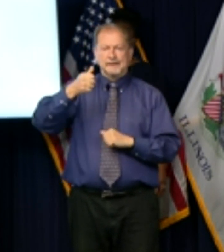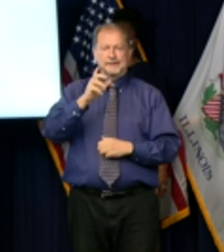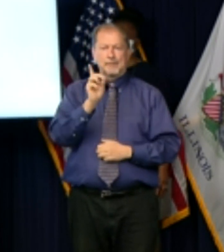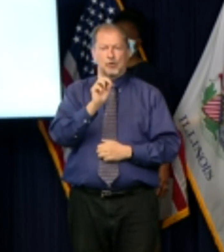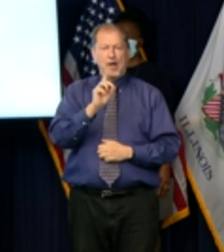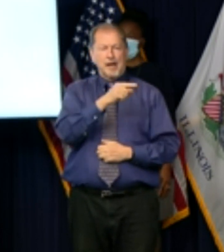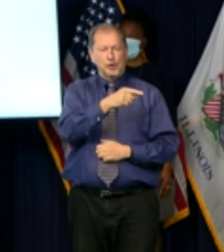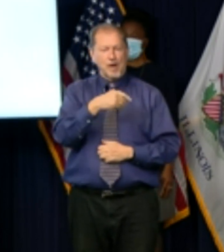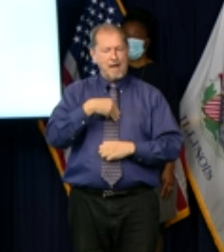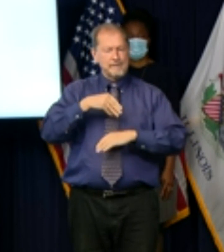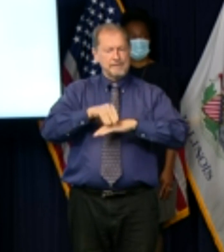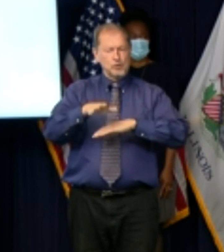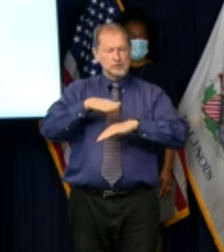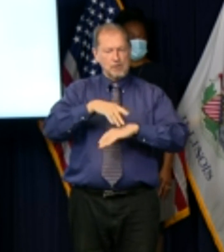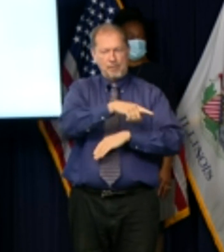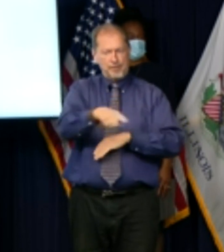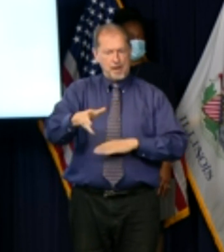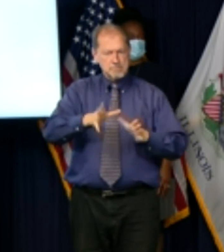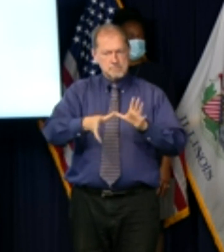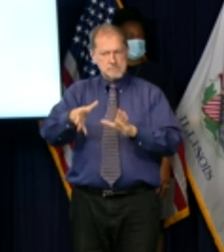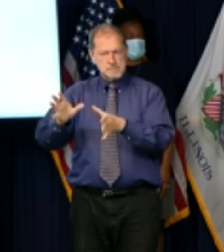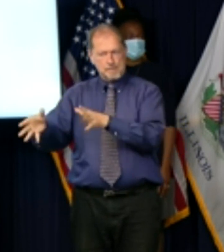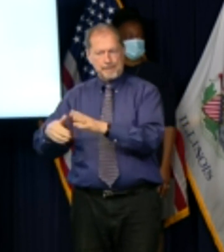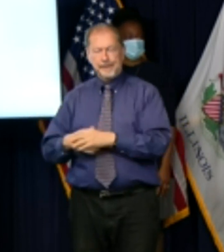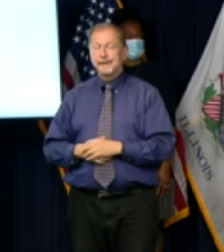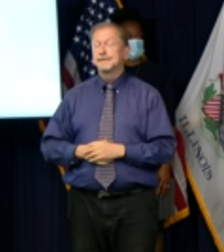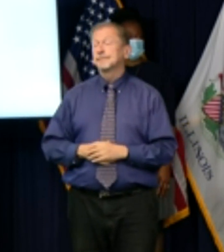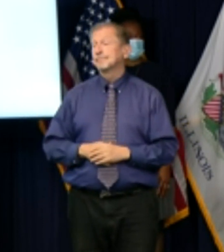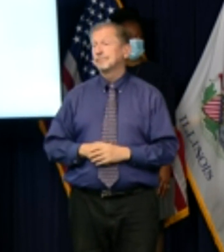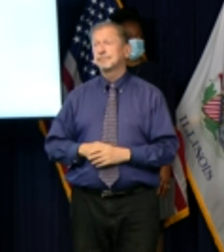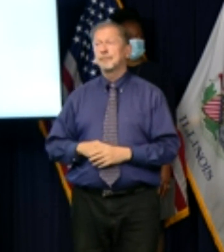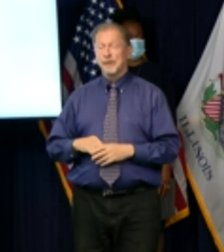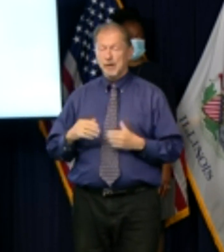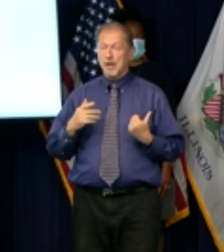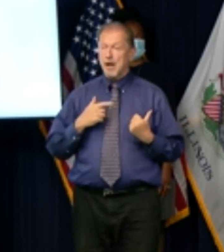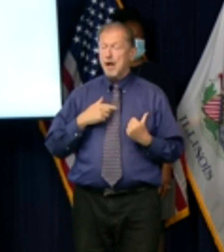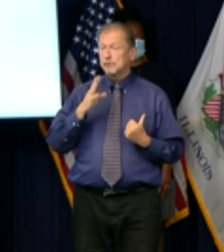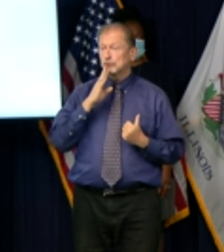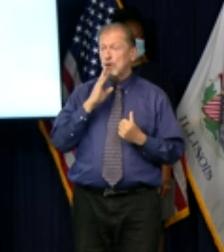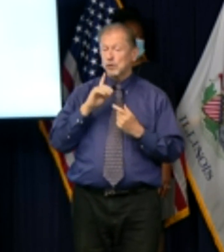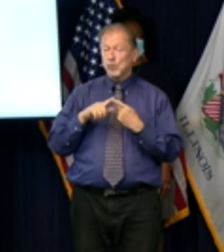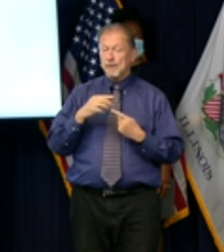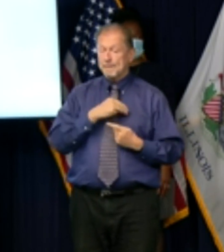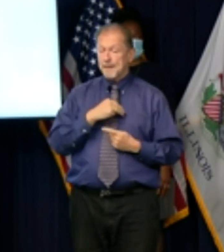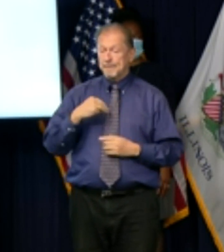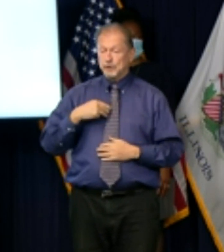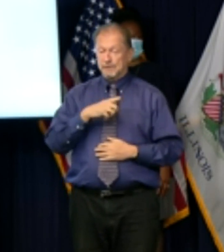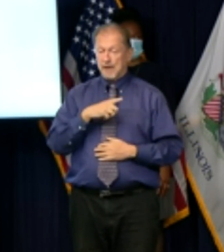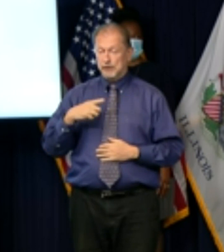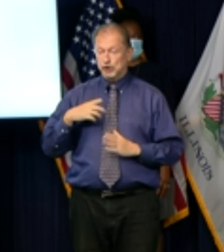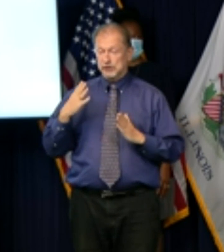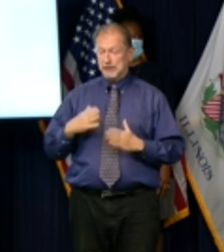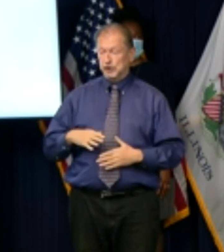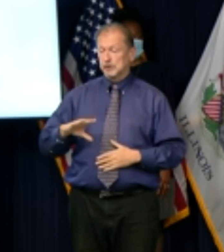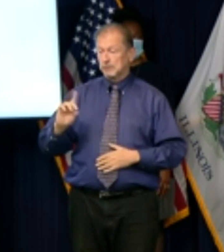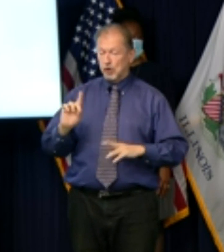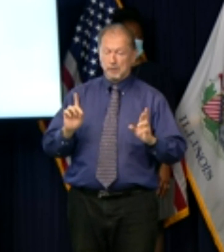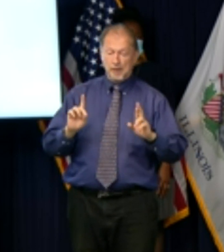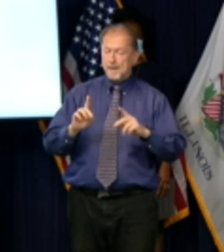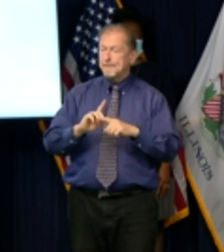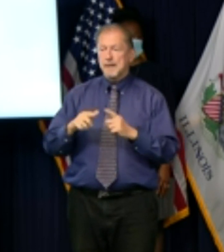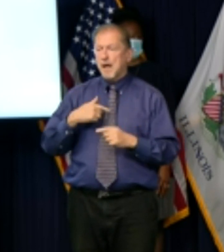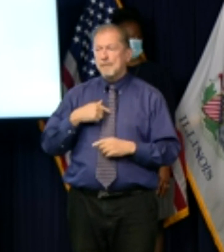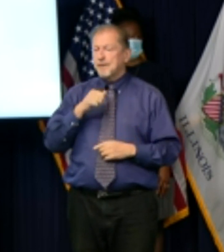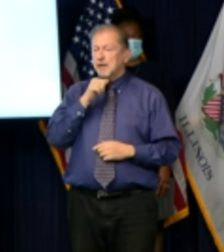certainly have influence sir look i speak with uh members of the legislature all the time i have not spoken with members of the legislature since last